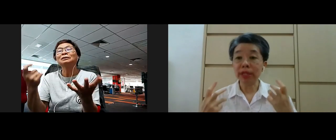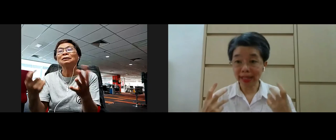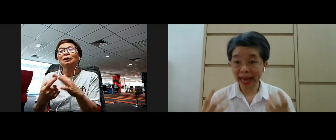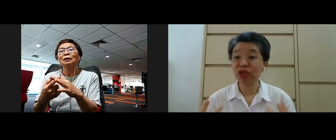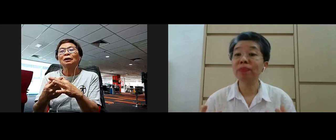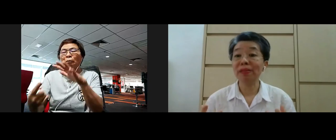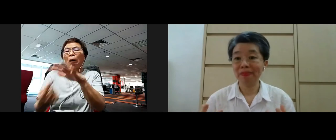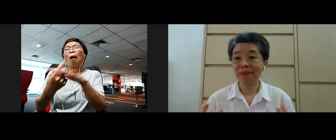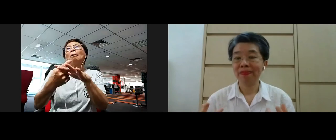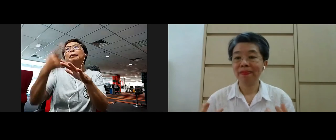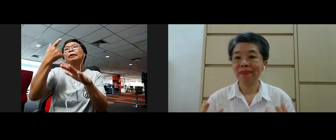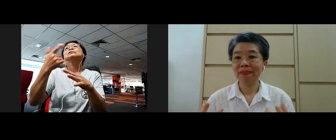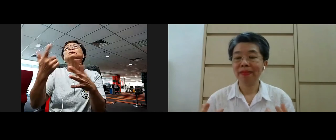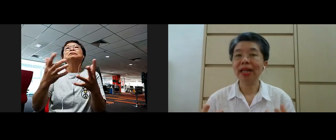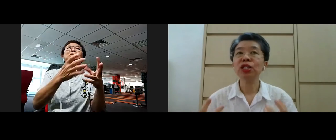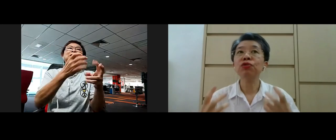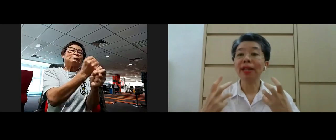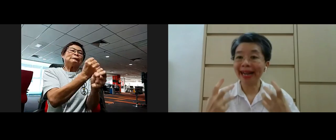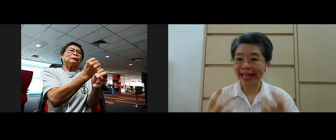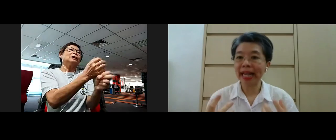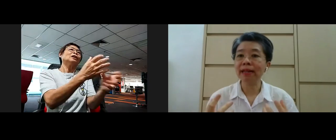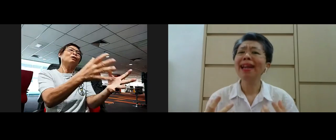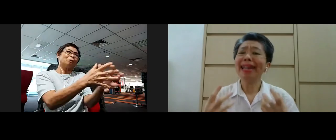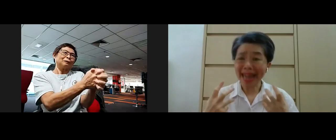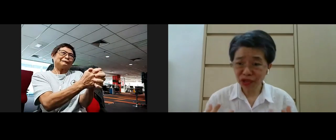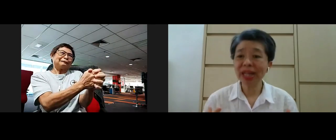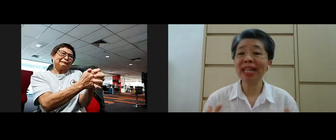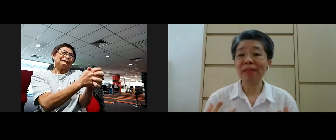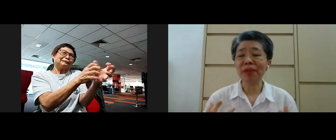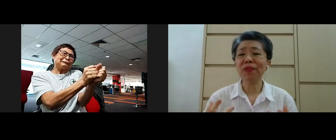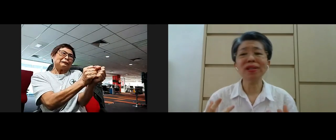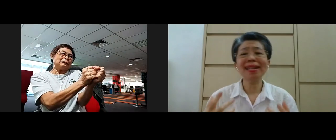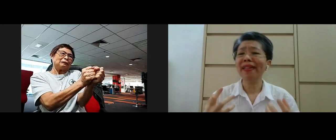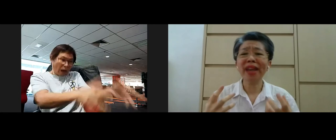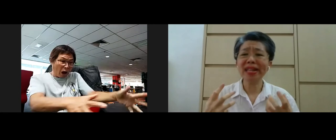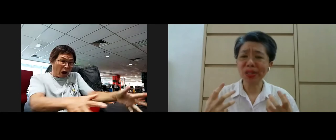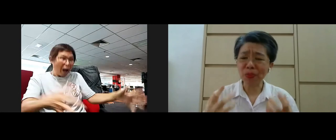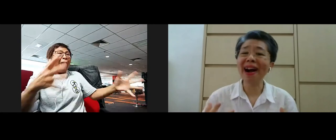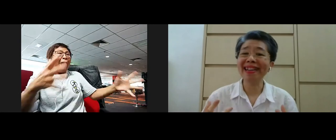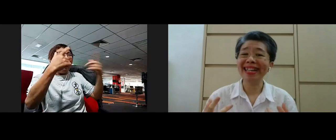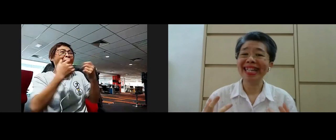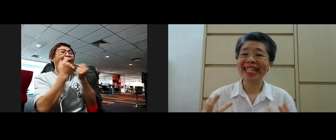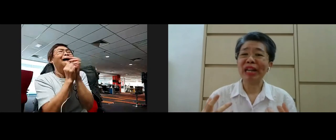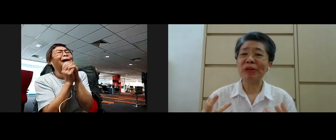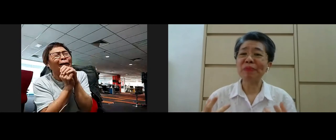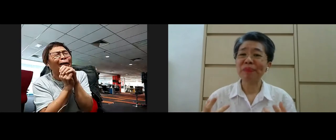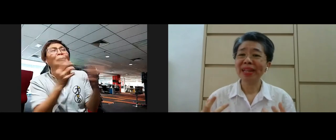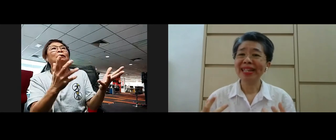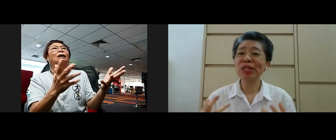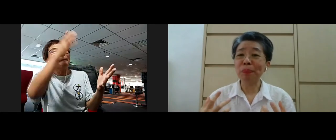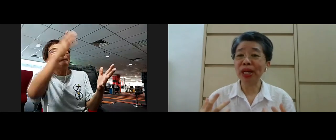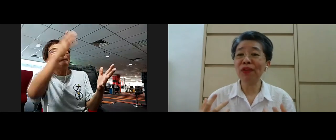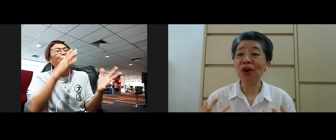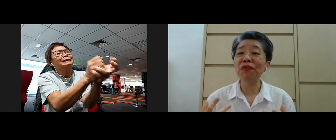to the attachment yeah to the clinging naturally of course of that is why you know